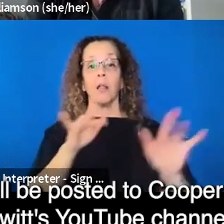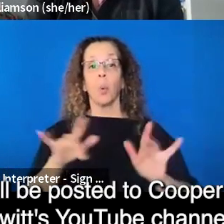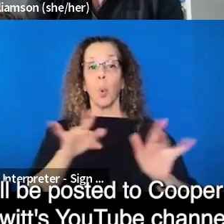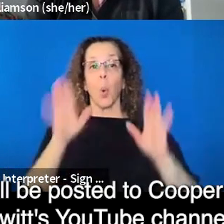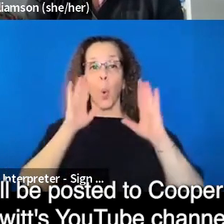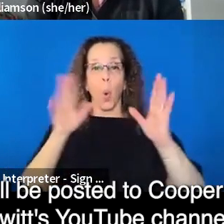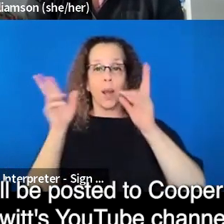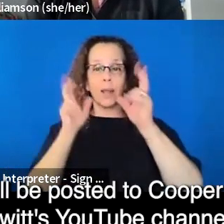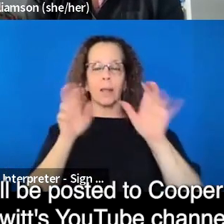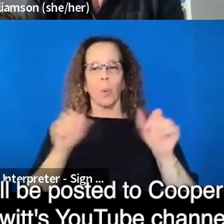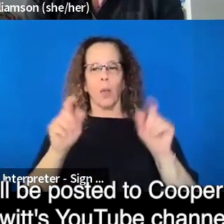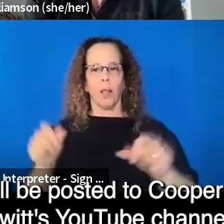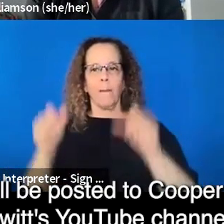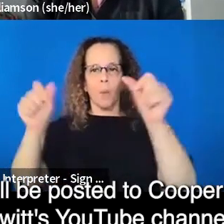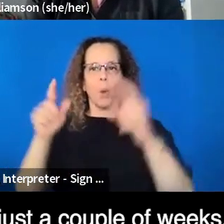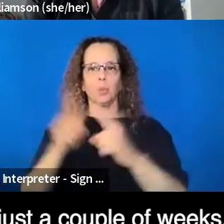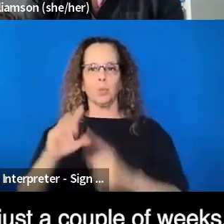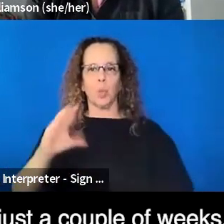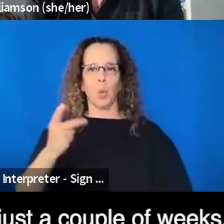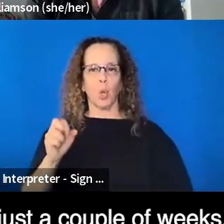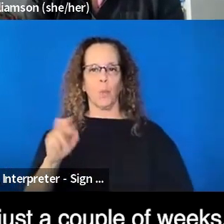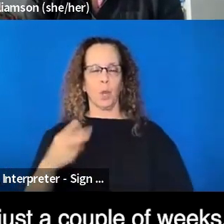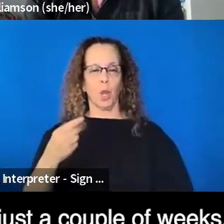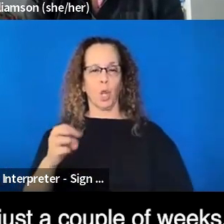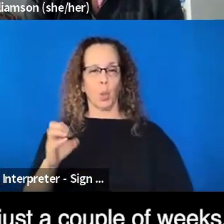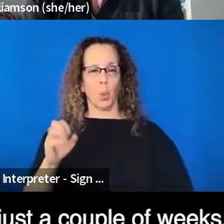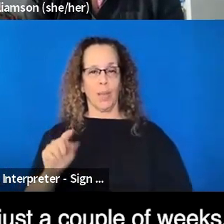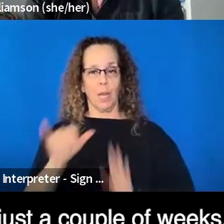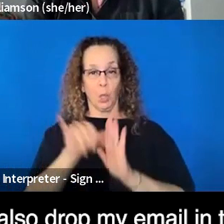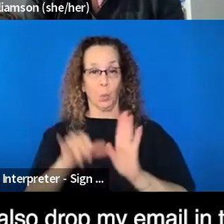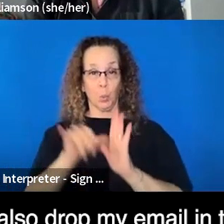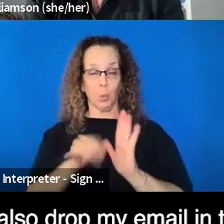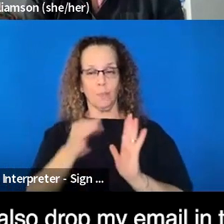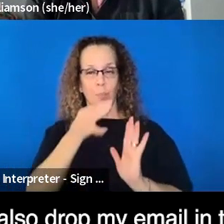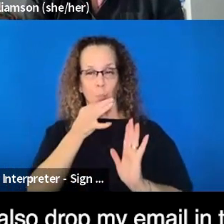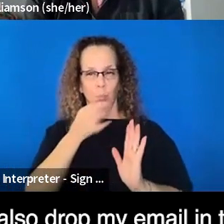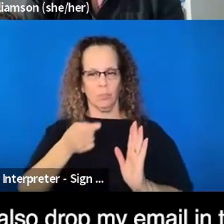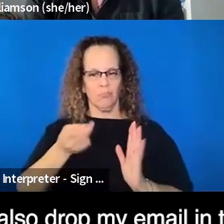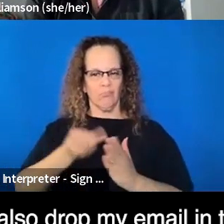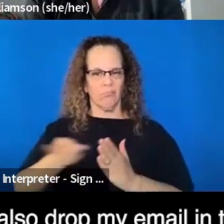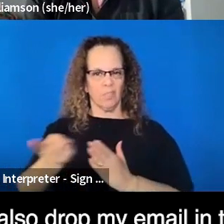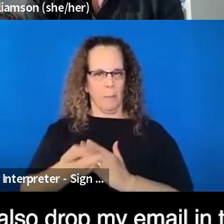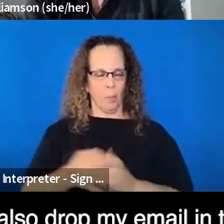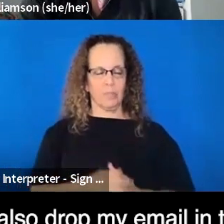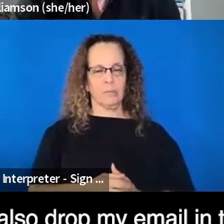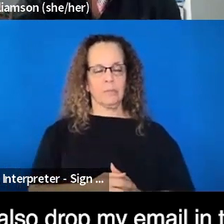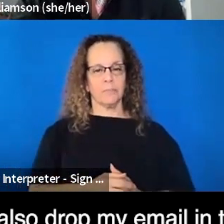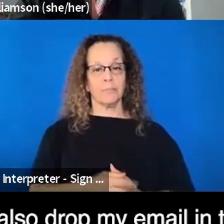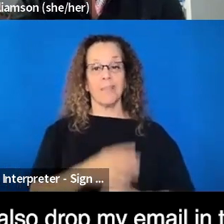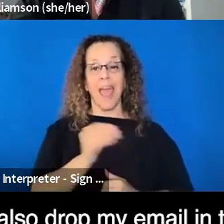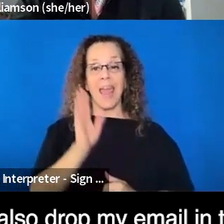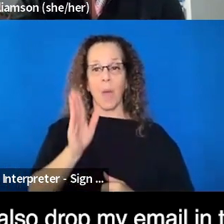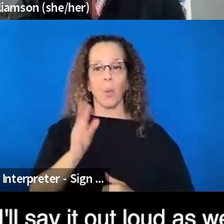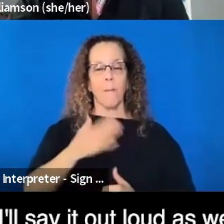will be posted to Cooper Hewitt's YouTube channel in just a couple of weeks. Um, and I will also drop my